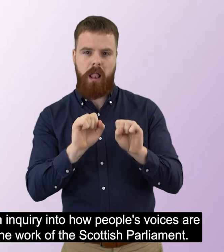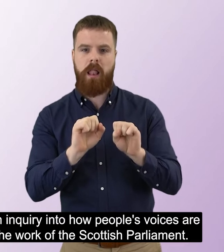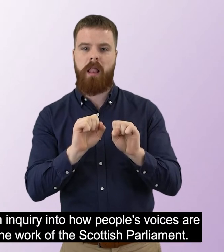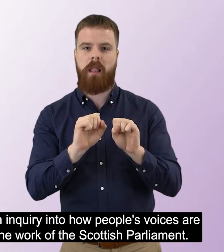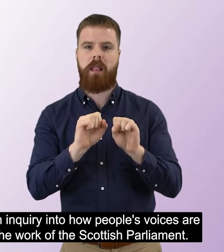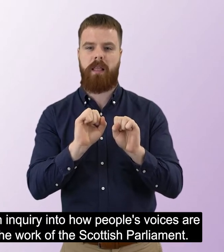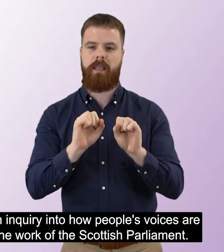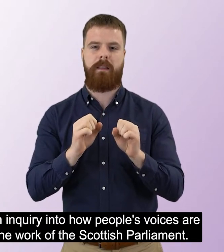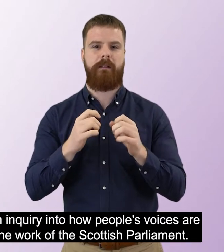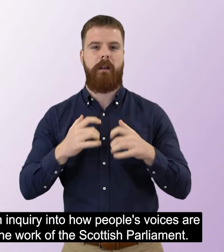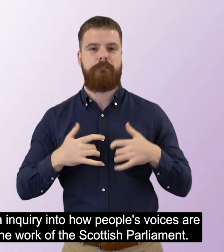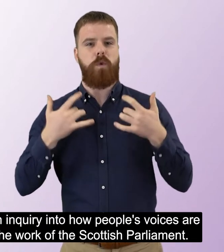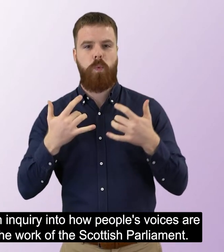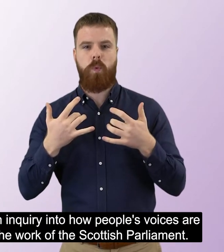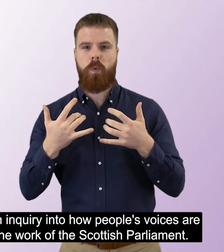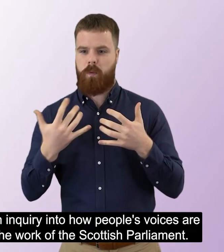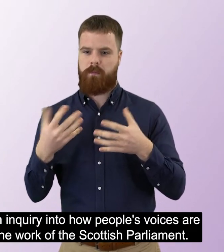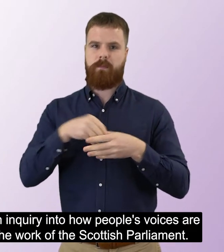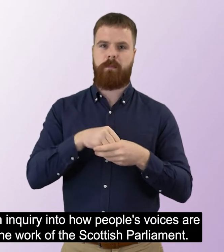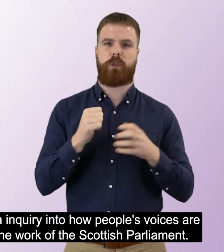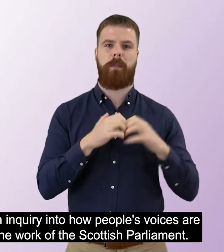people's voices are heard in the work of the Scottish Parliament.